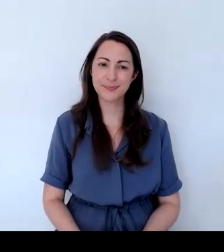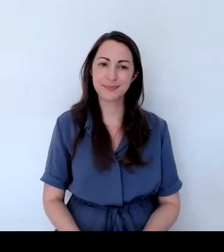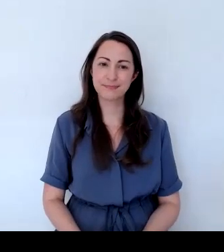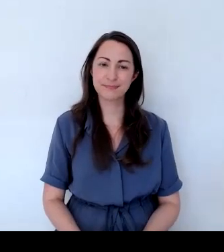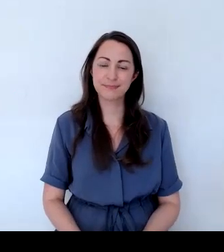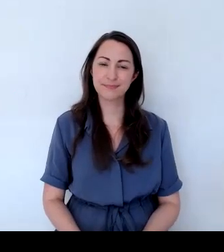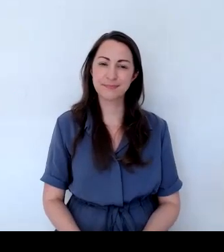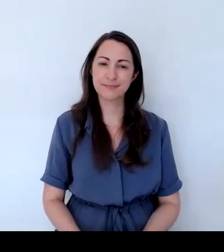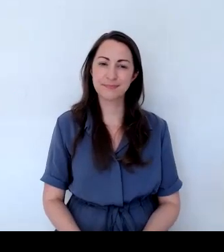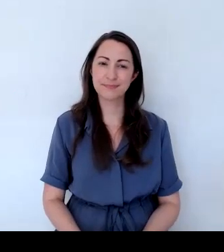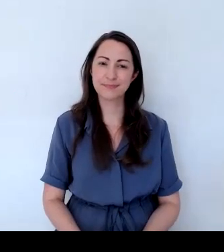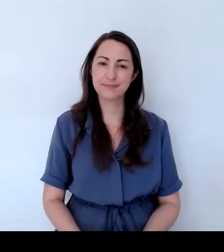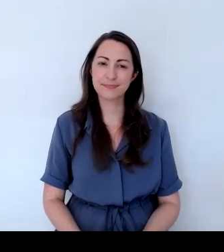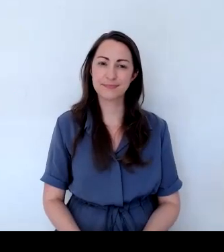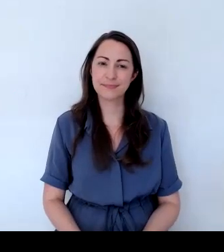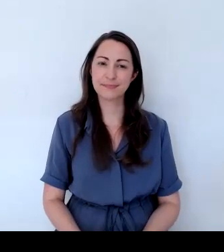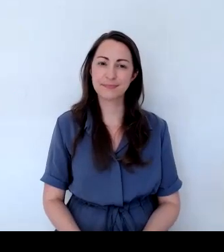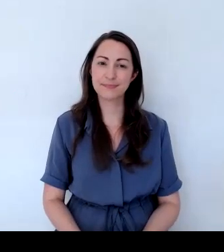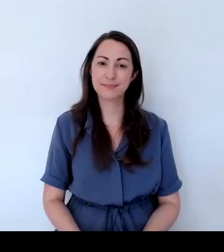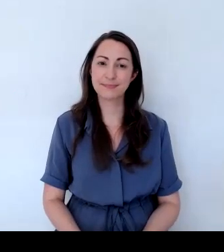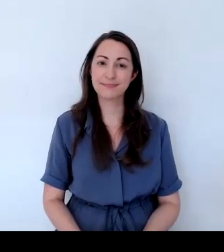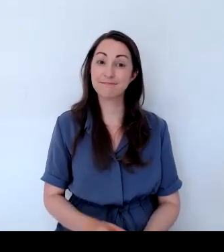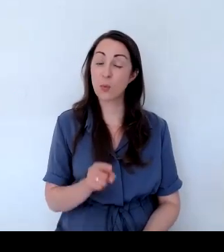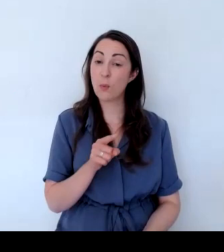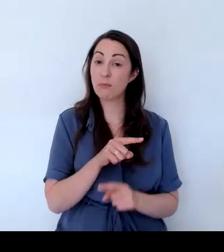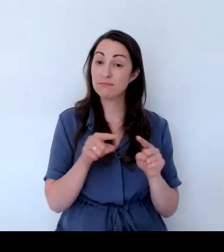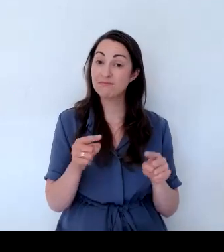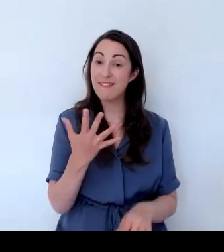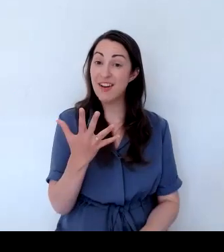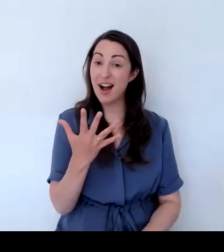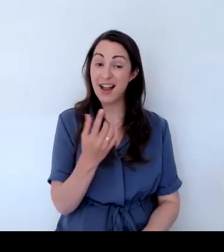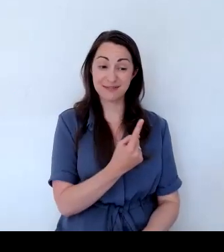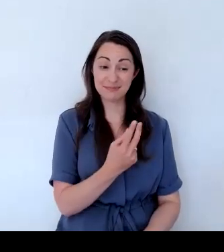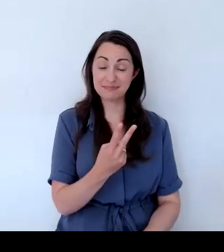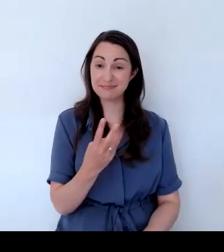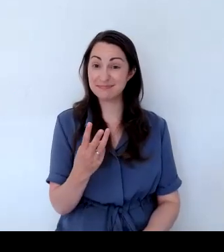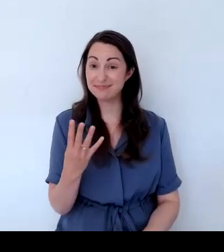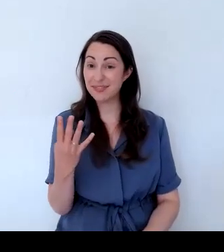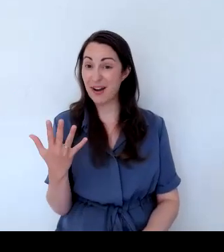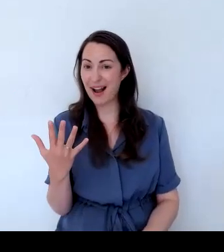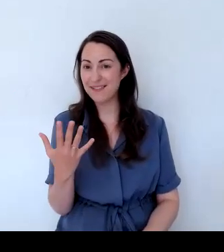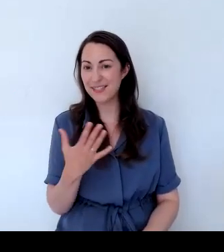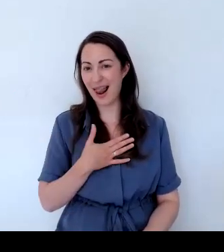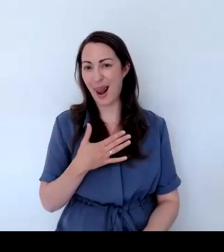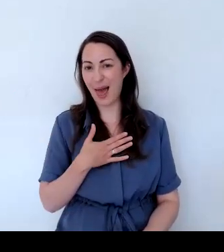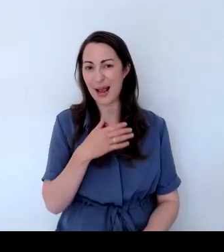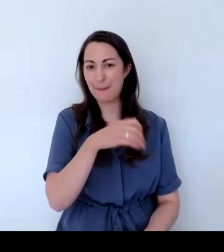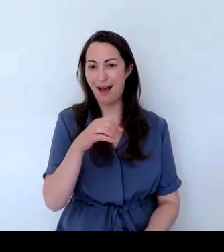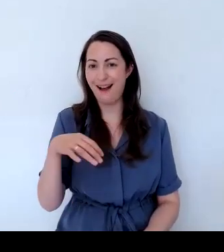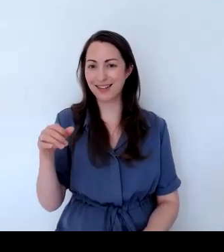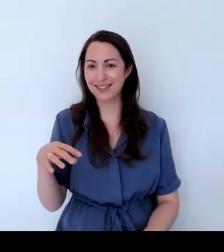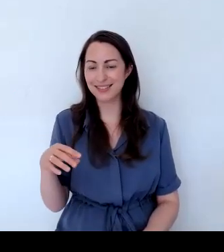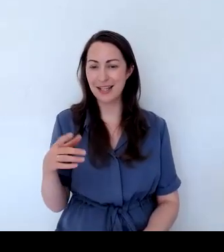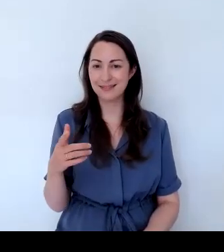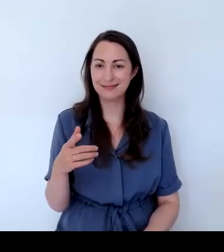Okay, so that's a sort of line of five. Nice to go with odd numbers. There's a line of five mustard